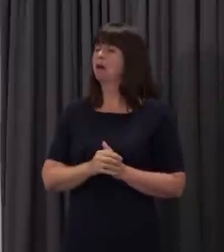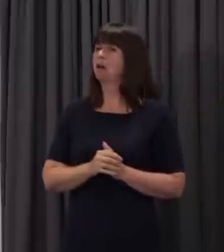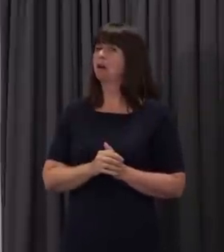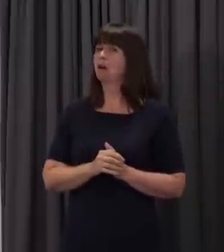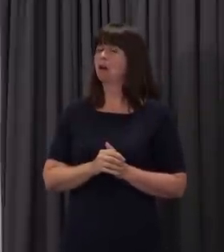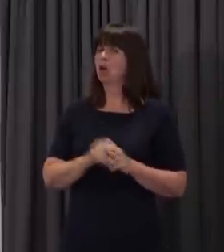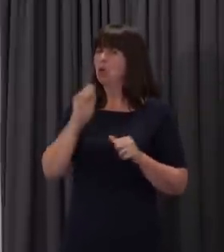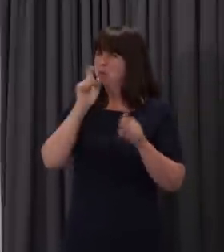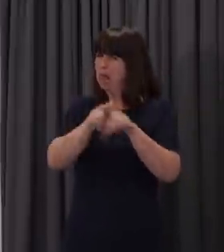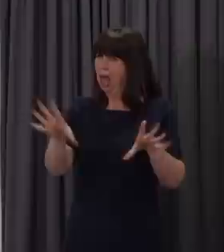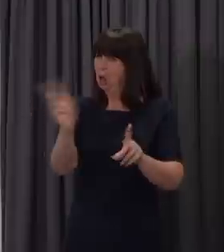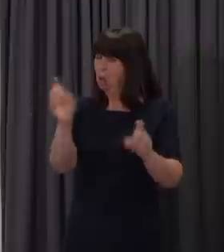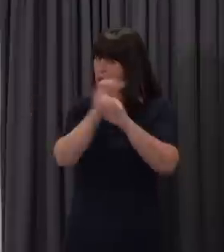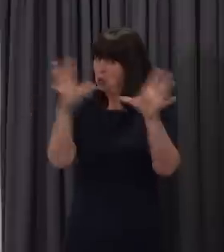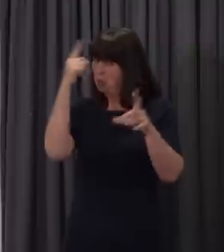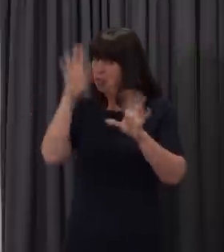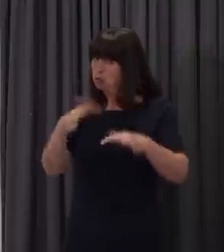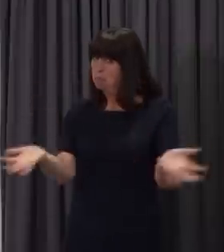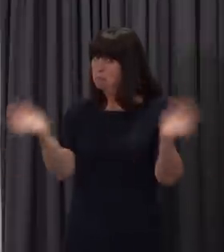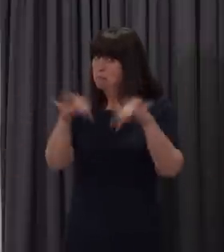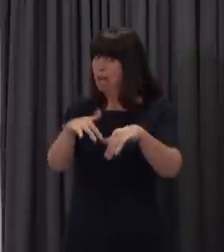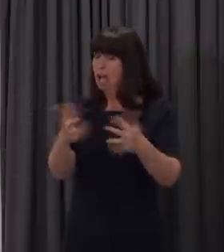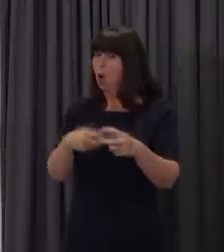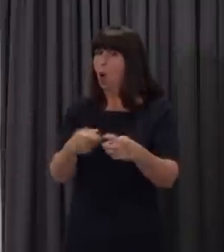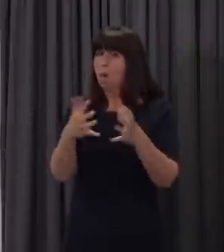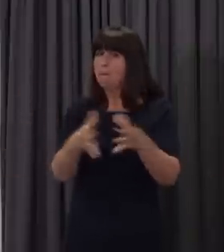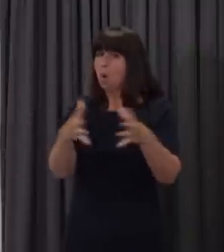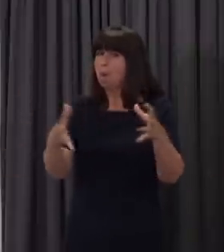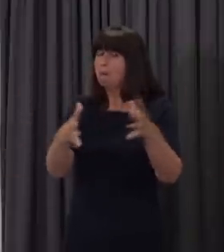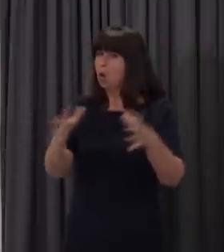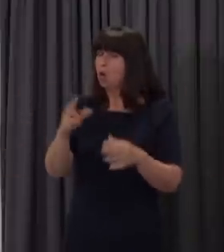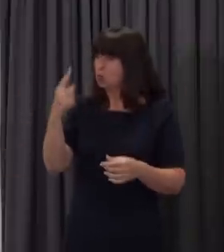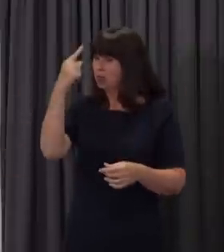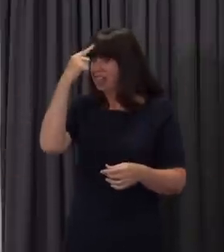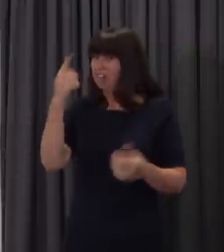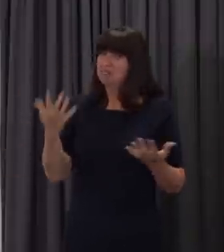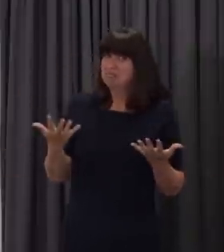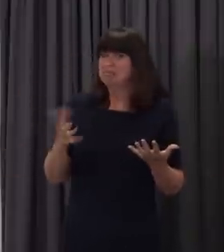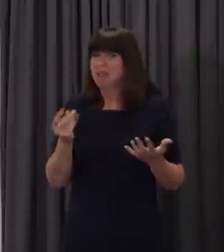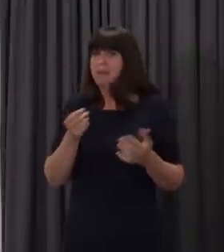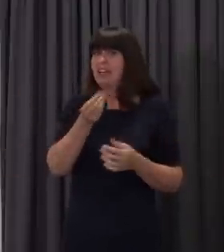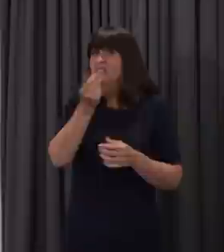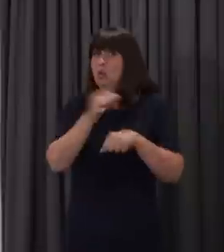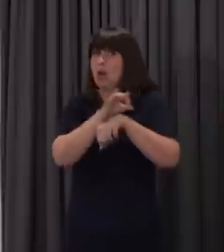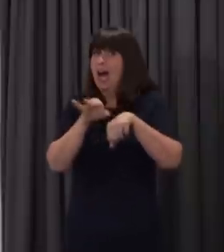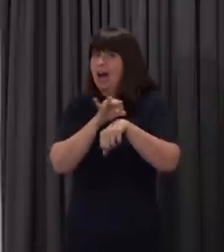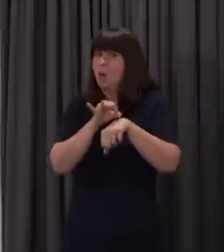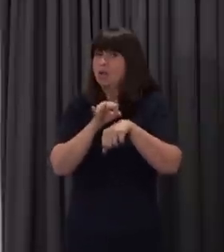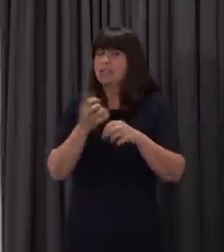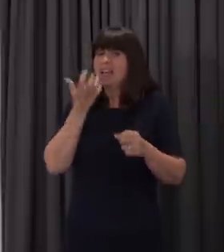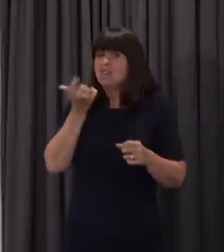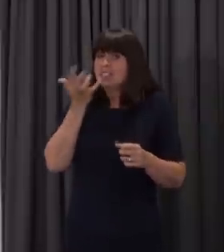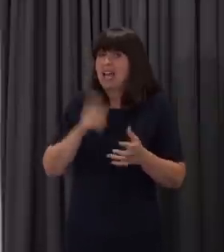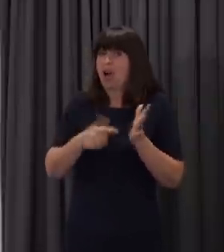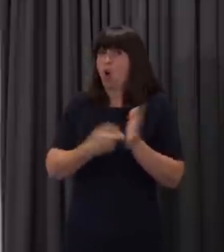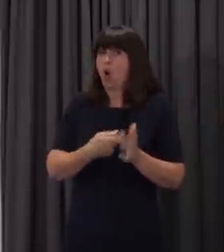in school in September? Do you predict now? Can you say this early? Will they be spending several hours each day, one day a week? Do we know what